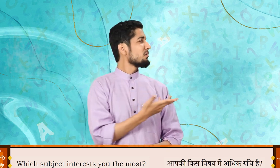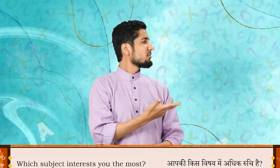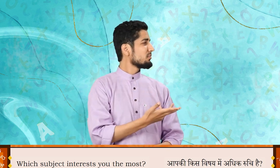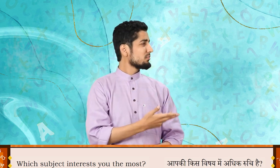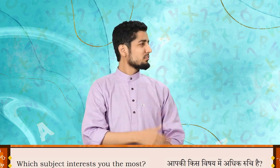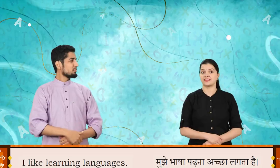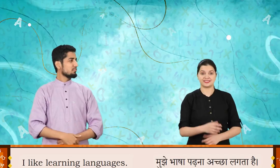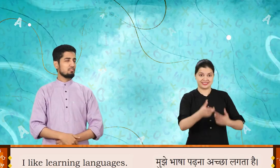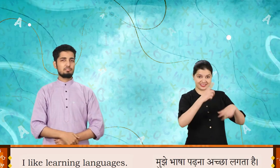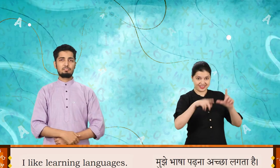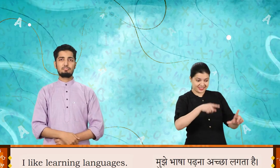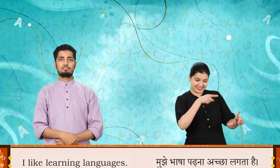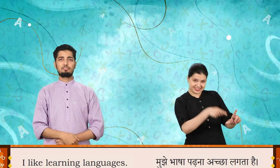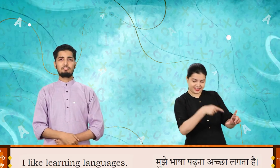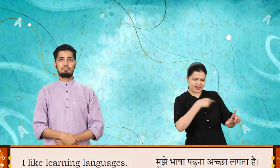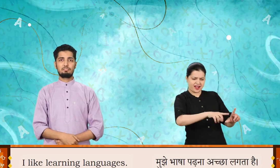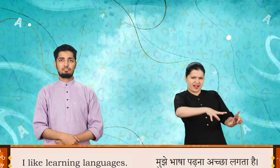I like learning languages.